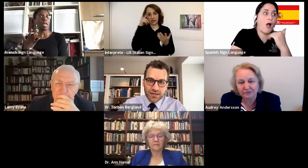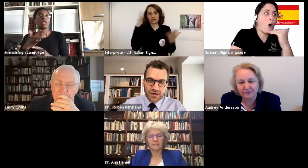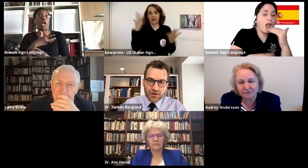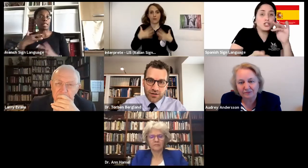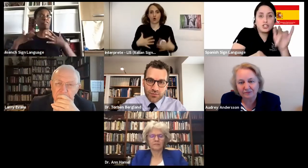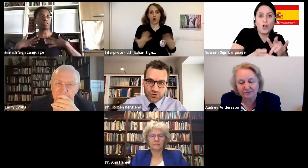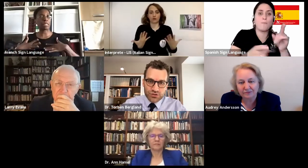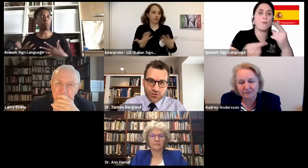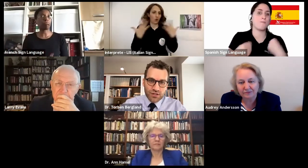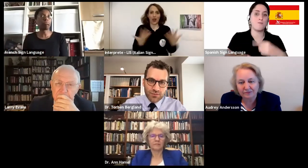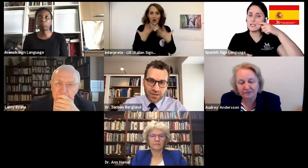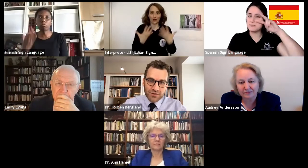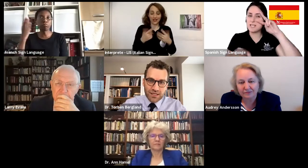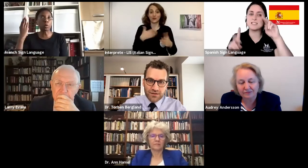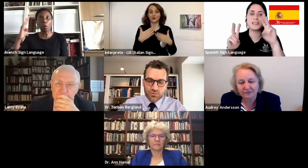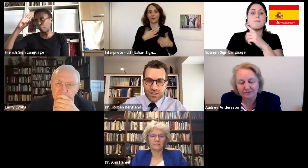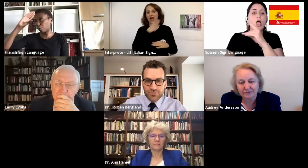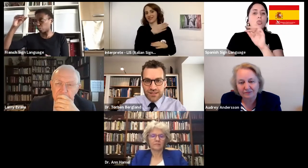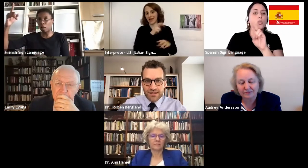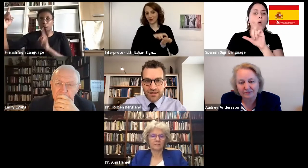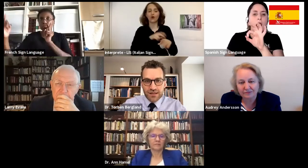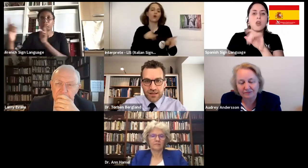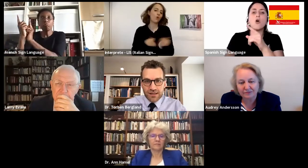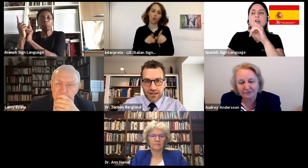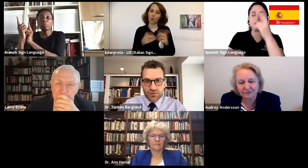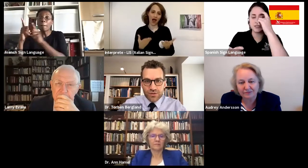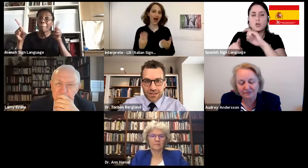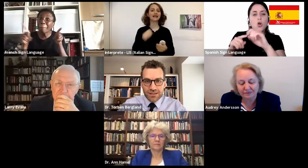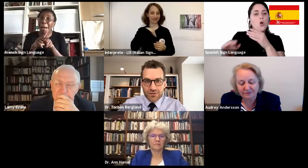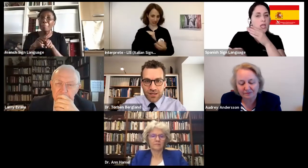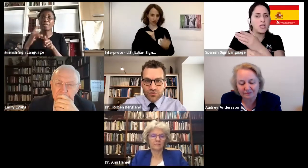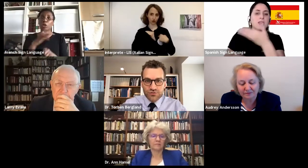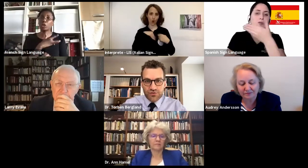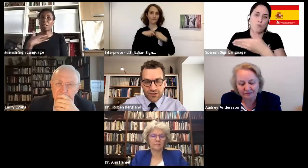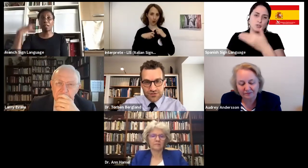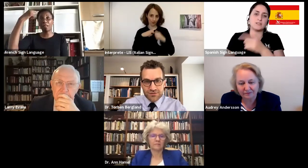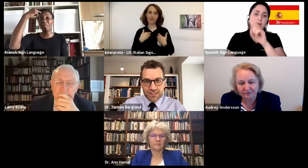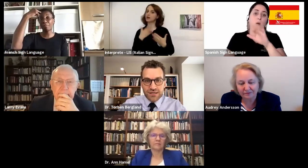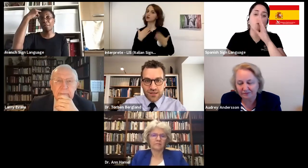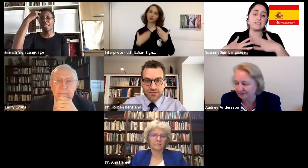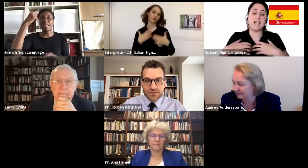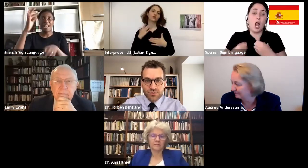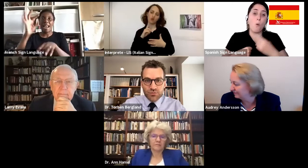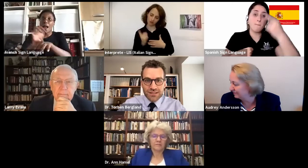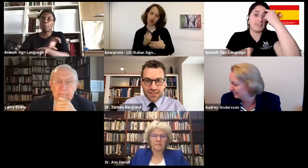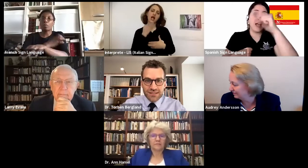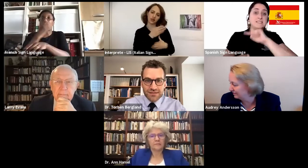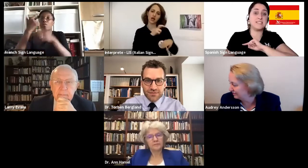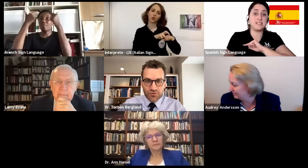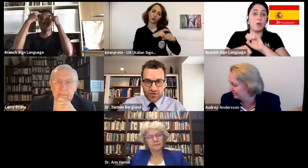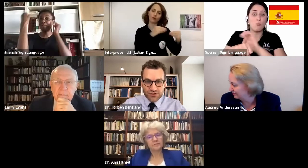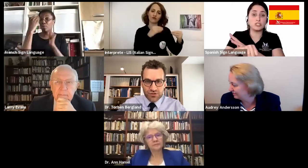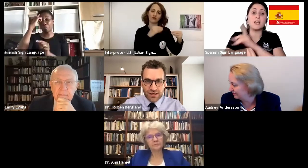our emotional and mental health and well-being. We may also find ourselves at times where we